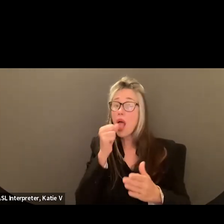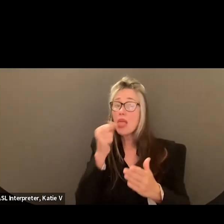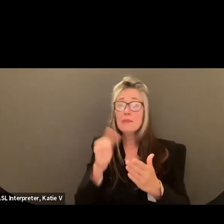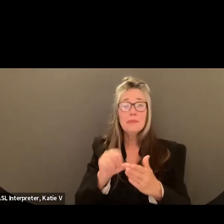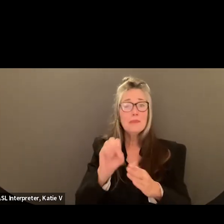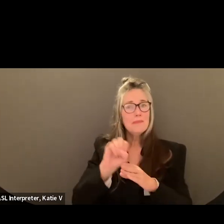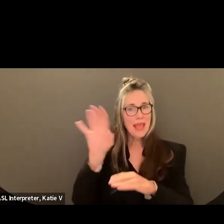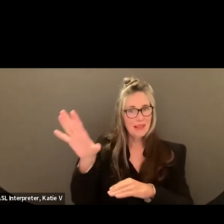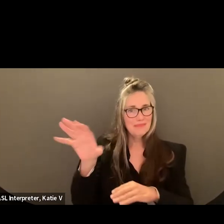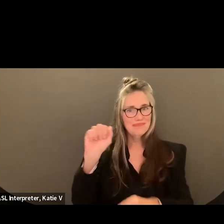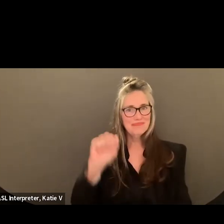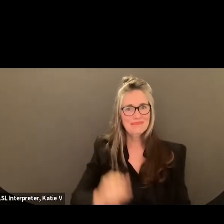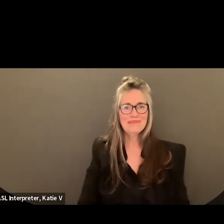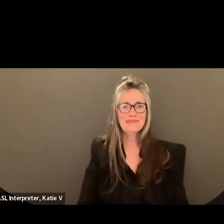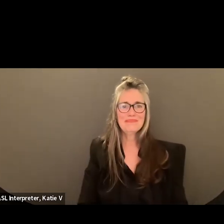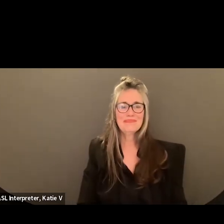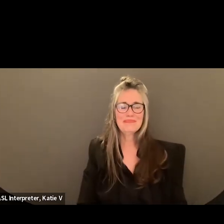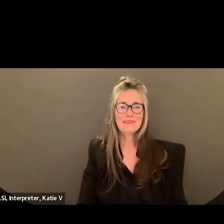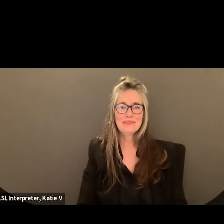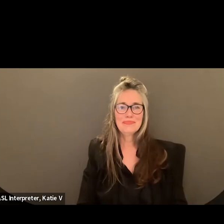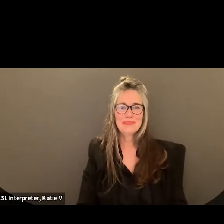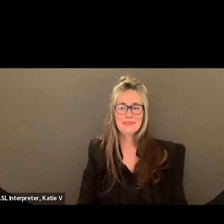Thanks. Thanks.